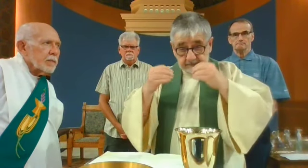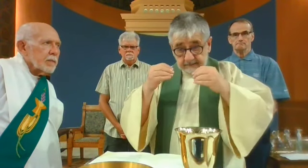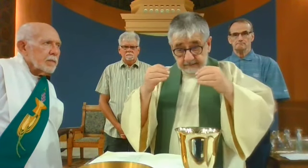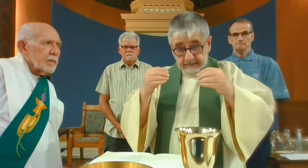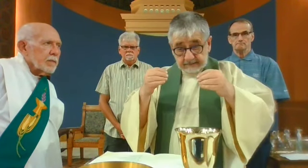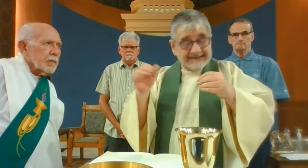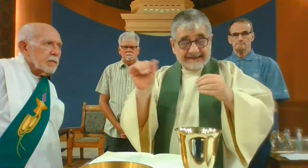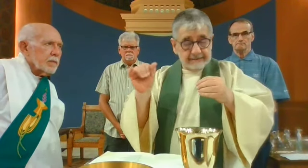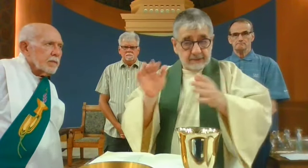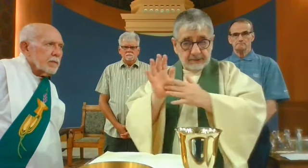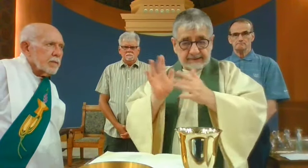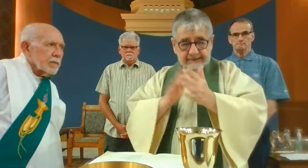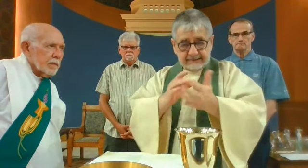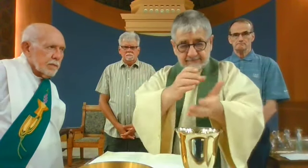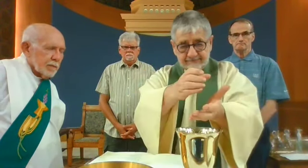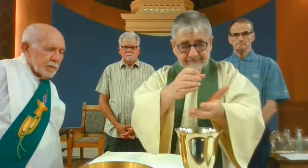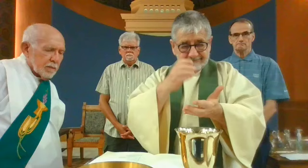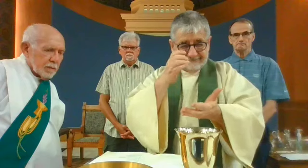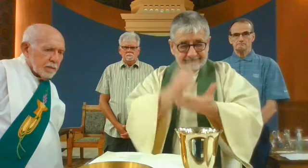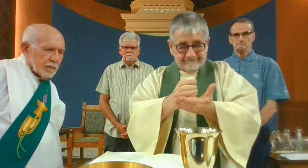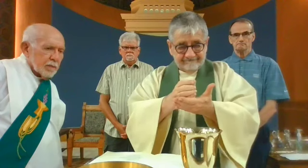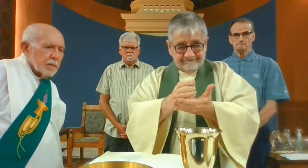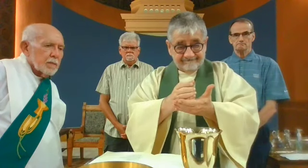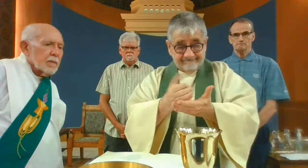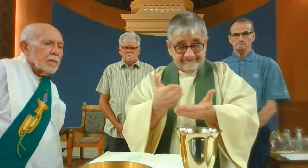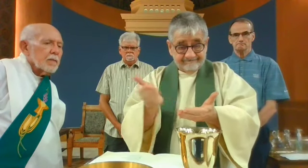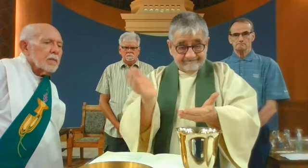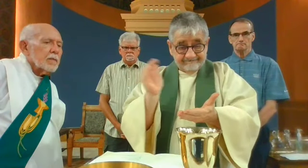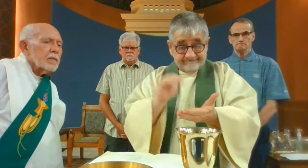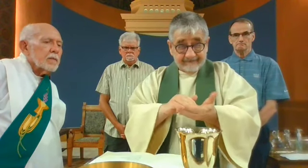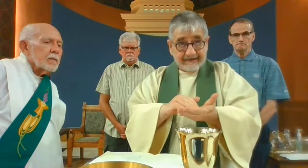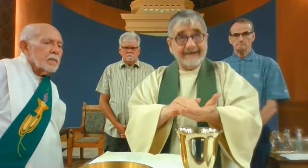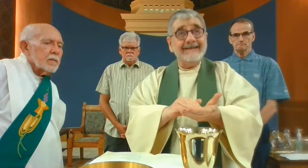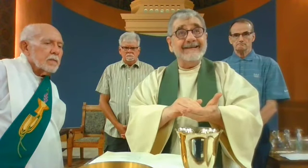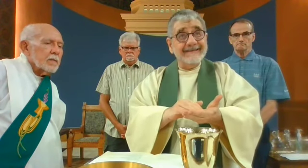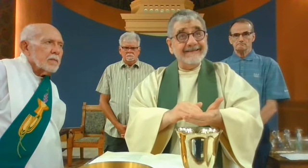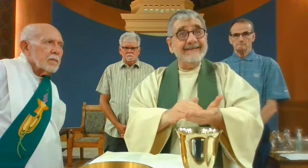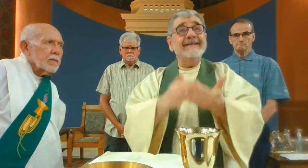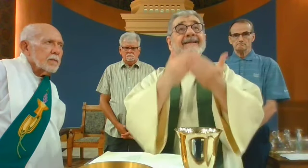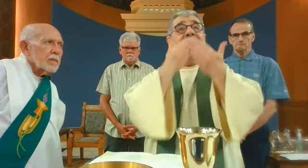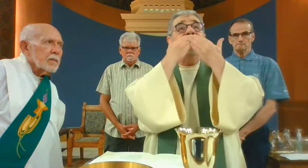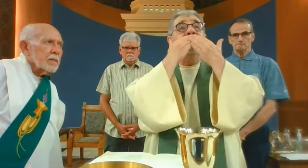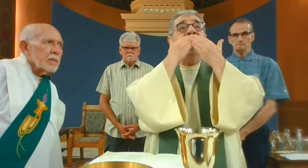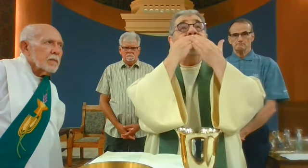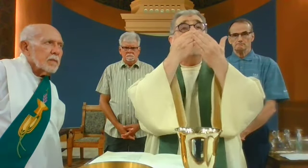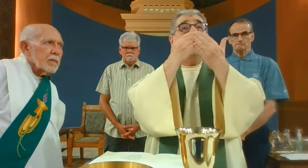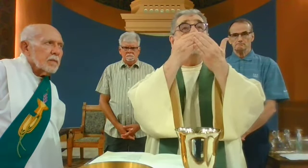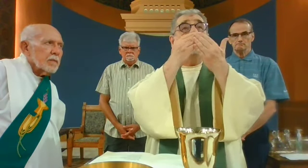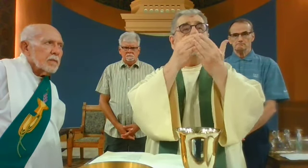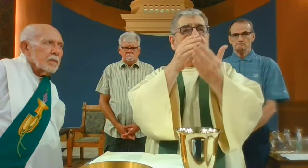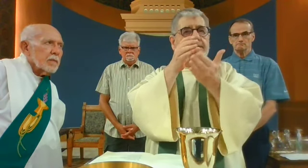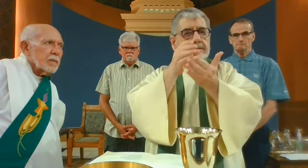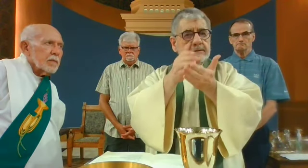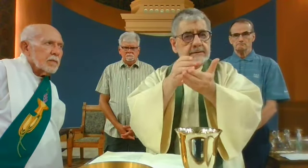in a similar way, when supper had ended, he took the chalice and once more giving thanks,